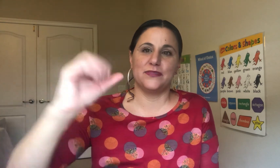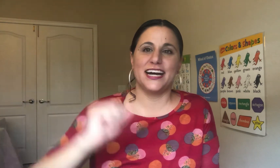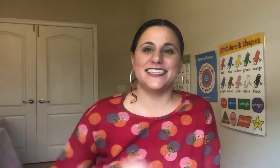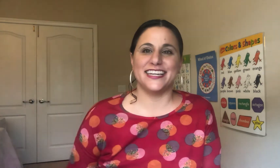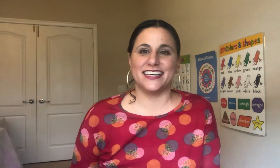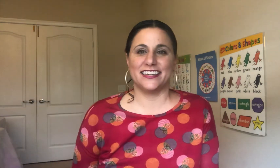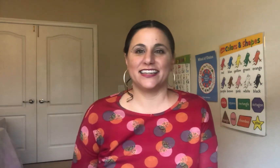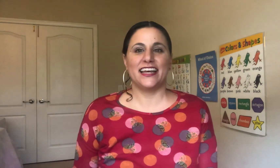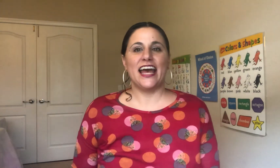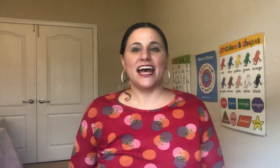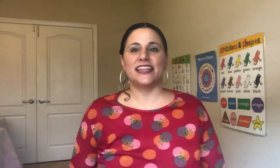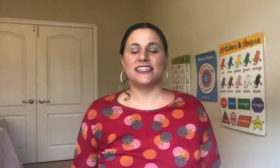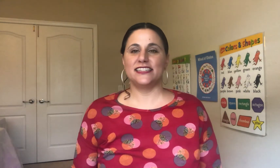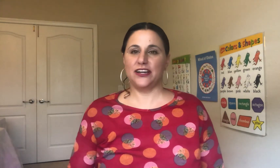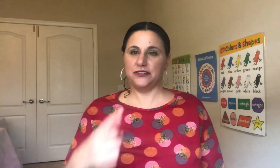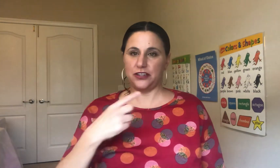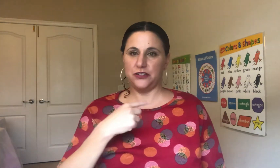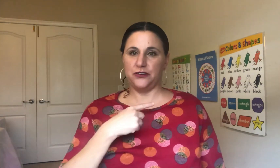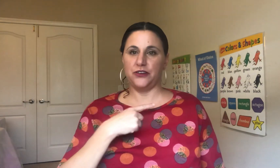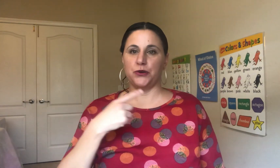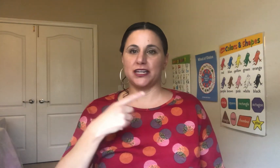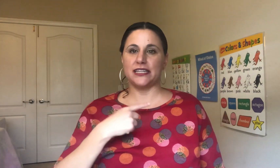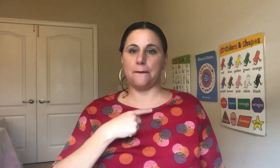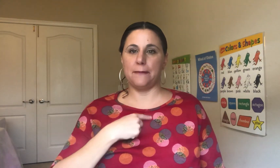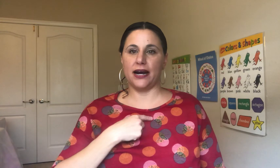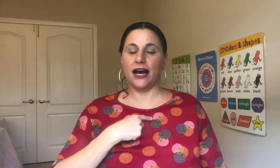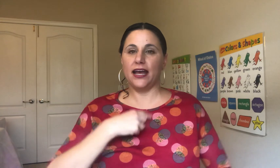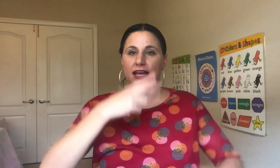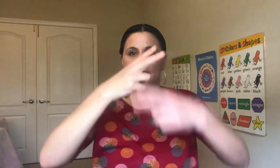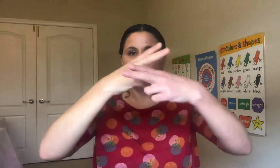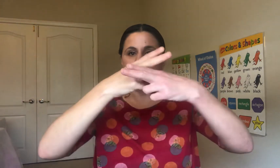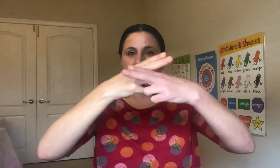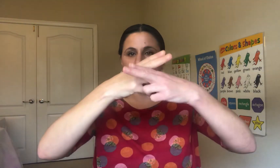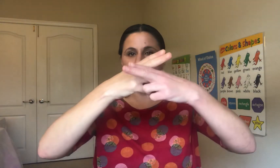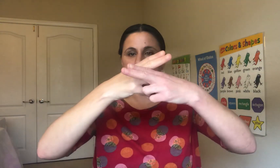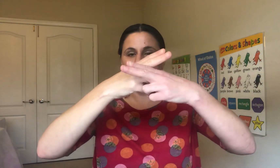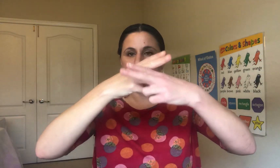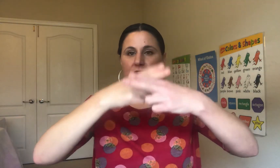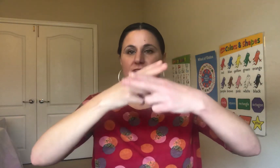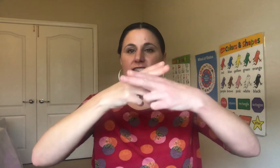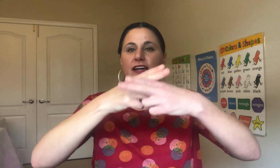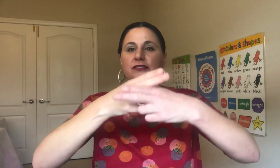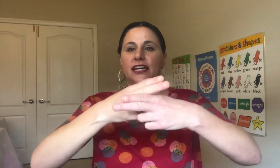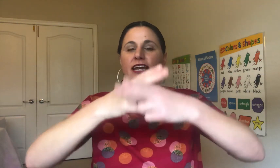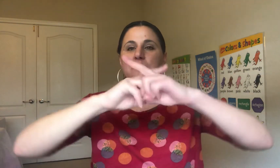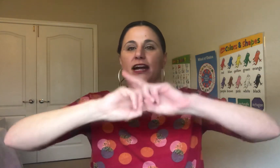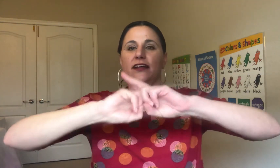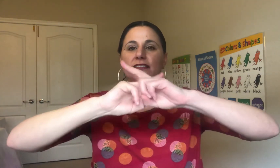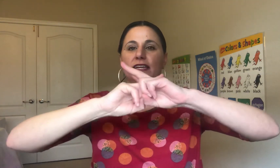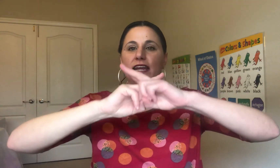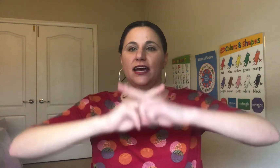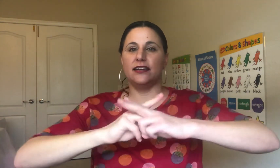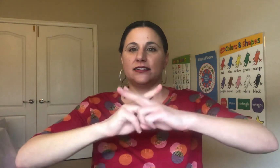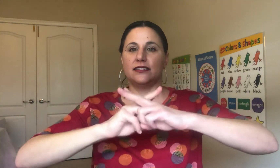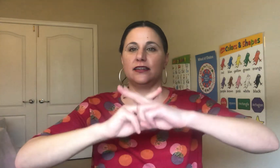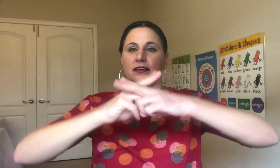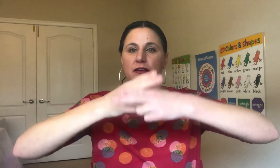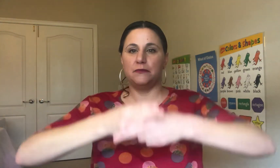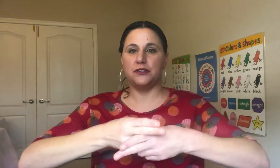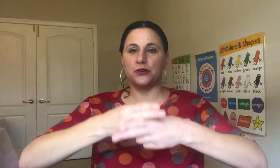Isaac. And this is how you say, so if you want to say my name, this is how you say name. It kind of looks like an X, but you're